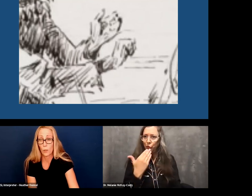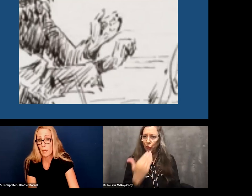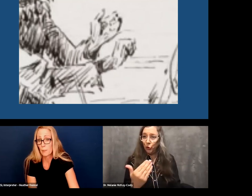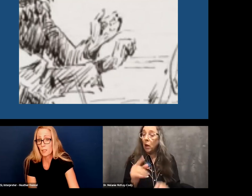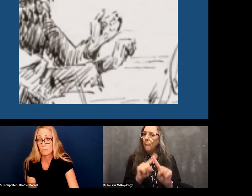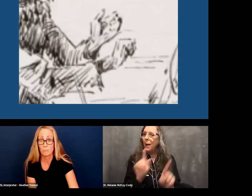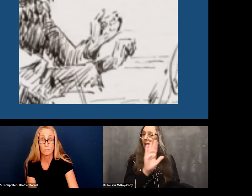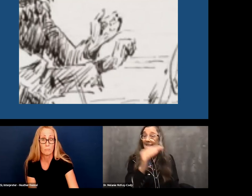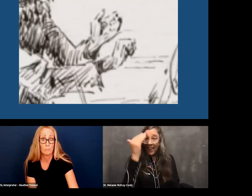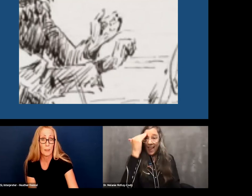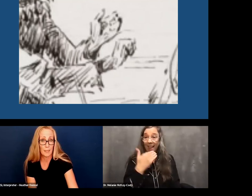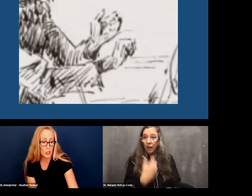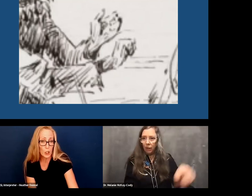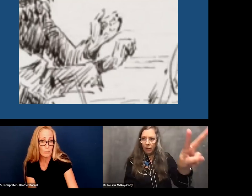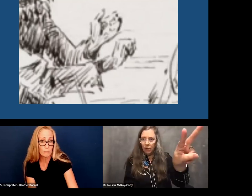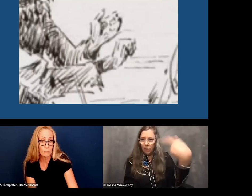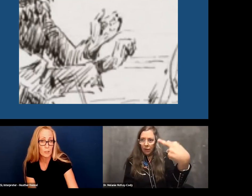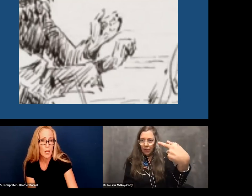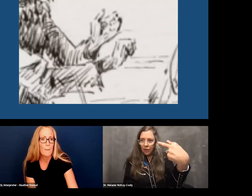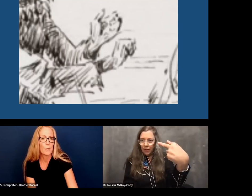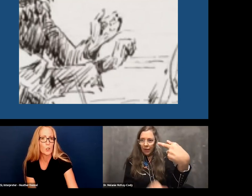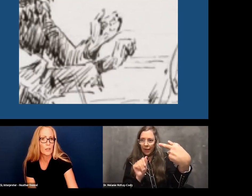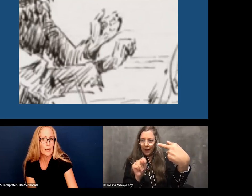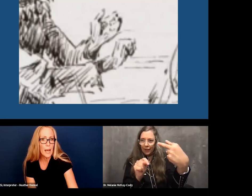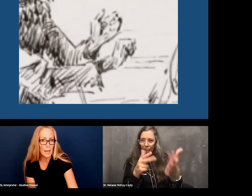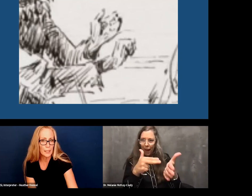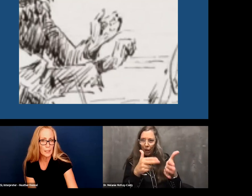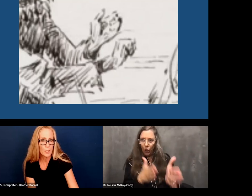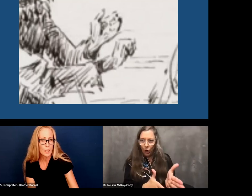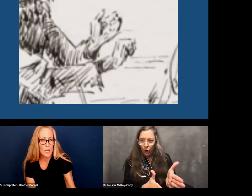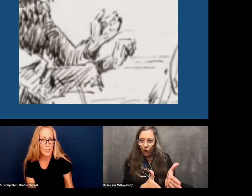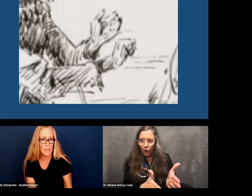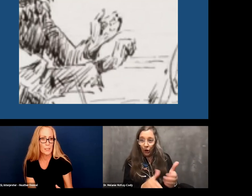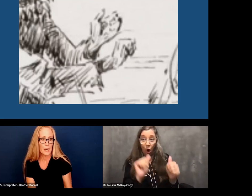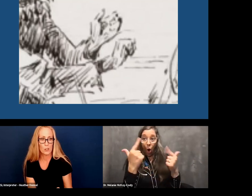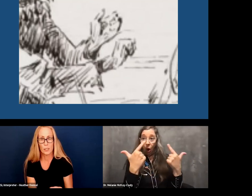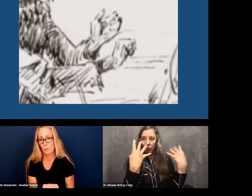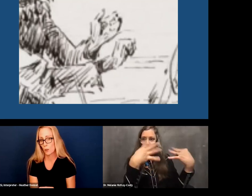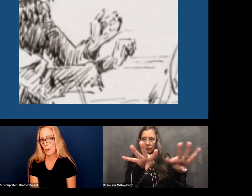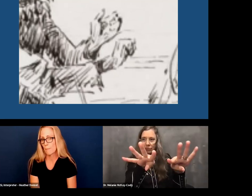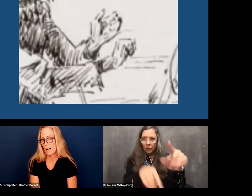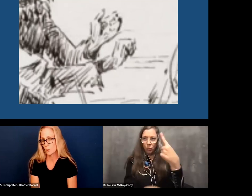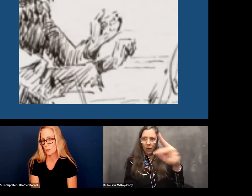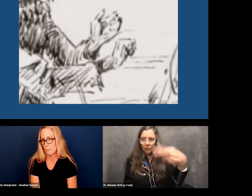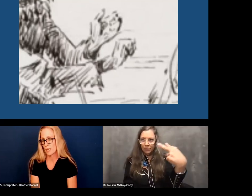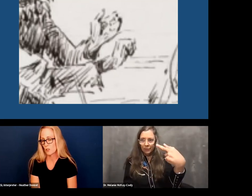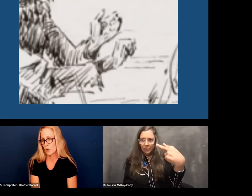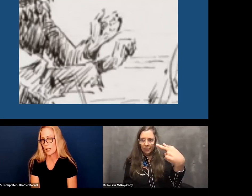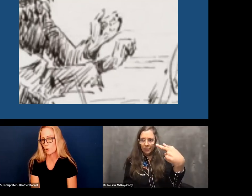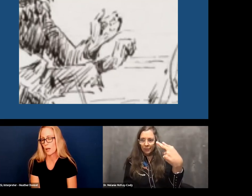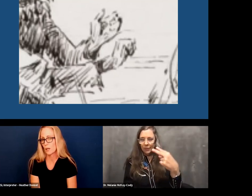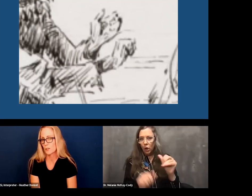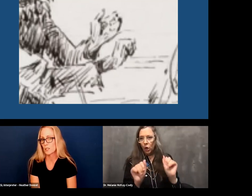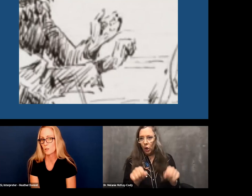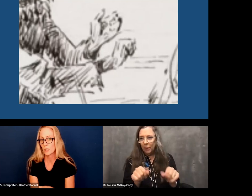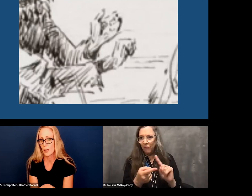Or maybe it means good. But look at the head. He is actually looking back towards the painter